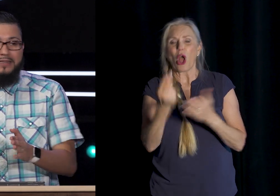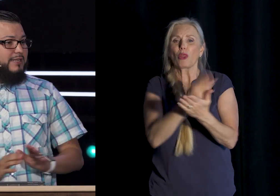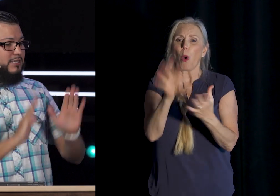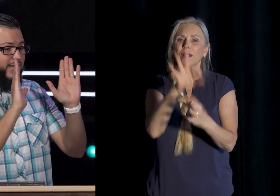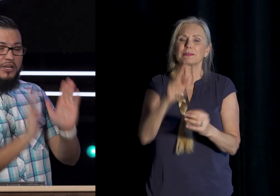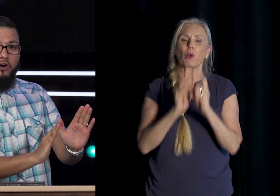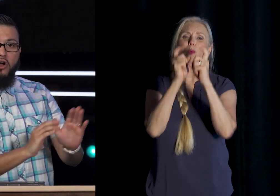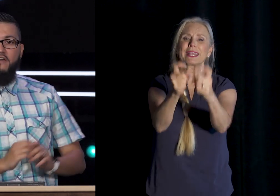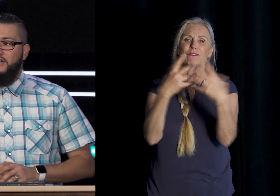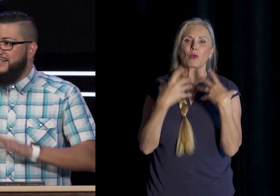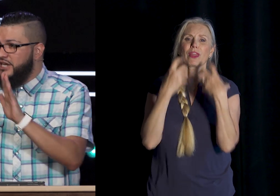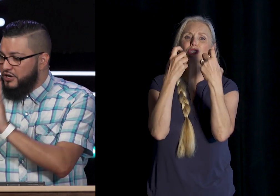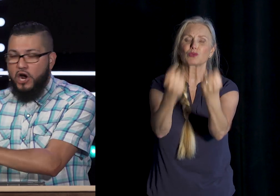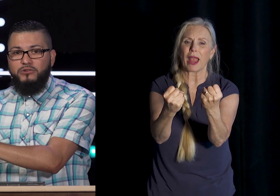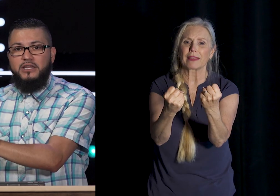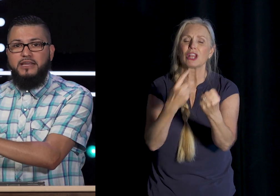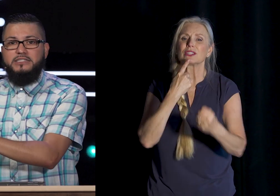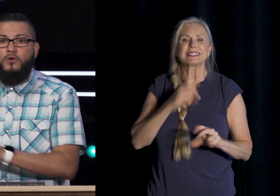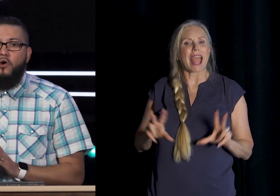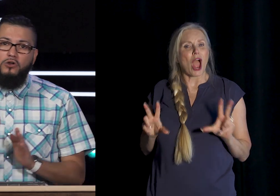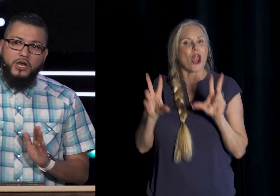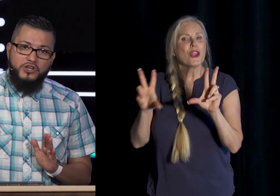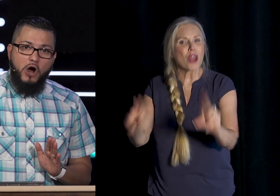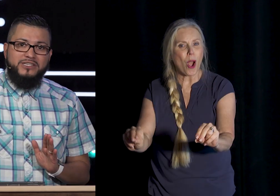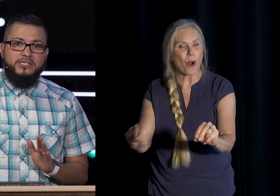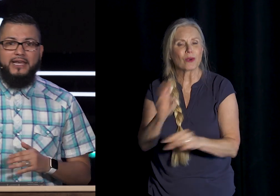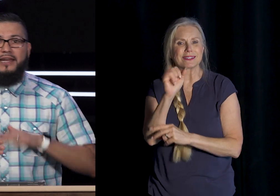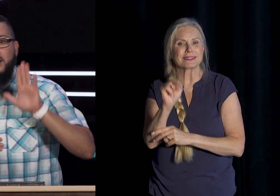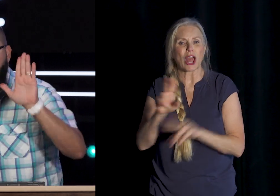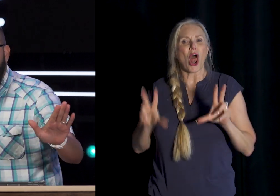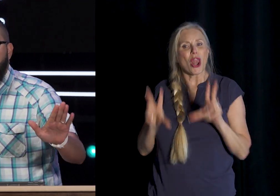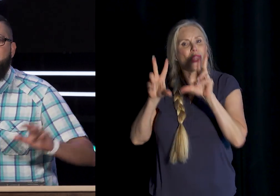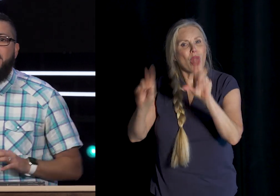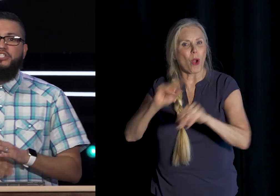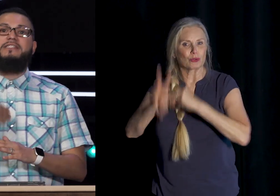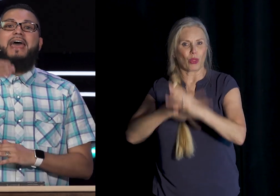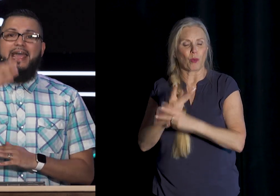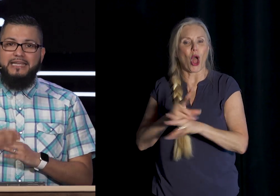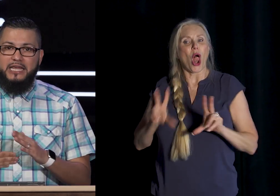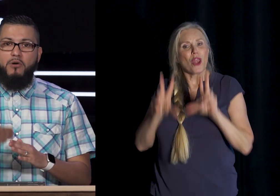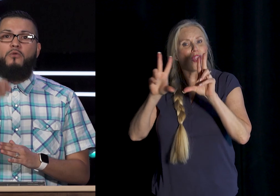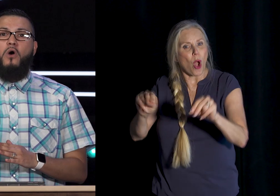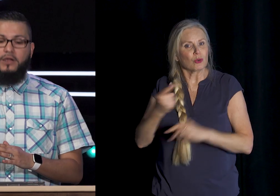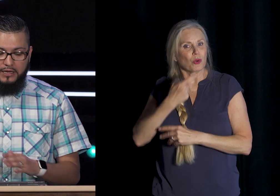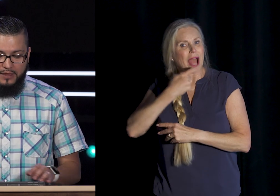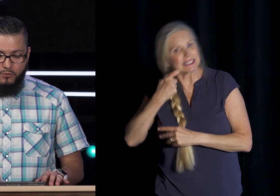To say No to Our flesh No to The things Of the World No to Sin No to Addictions And keep On walking In the